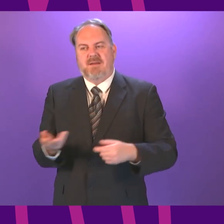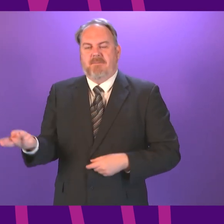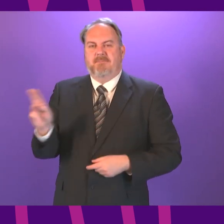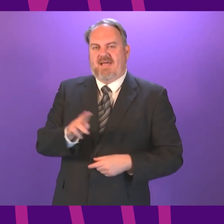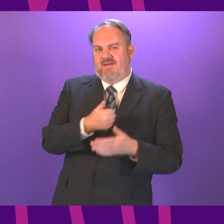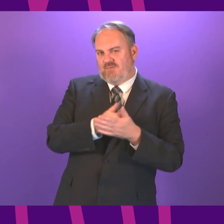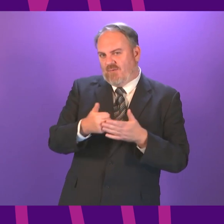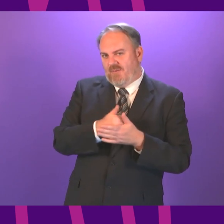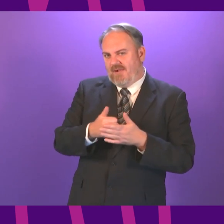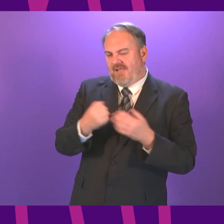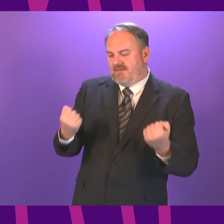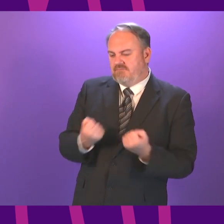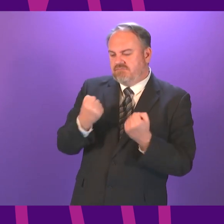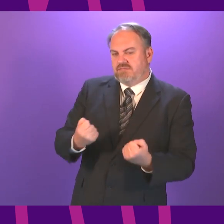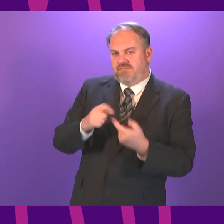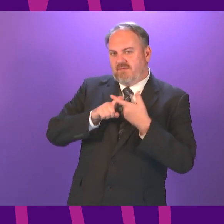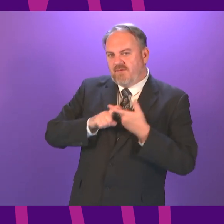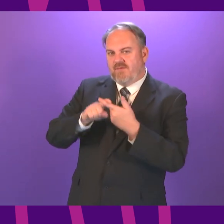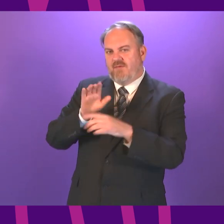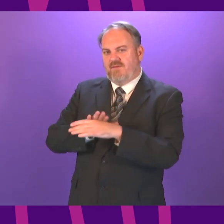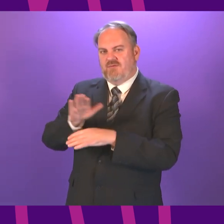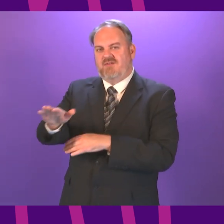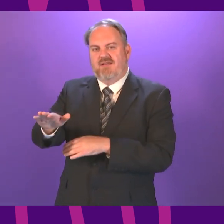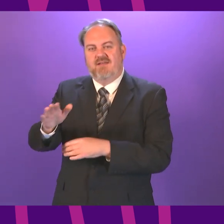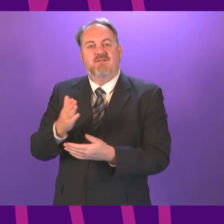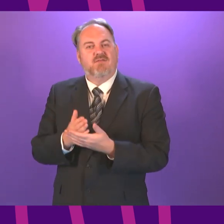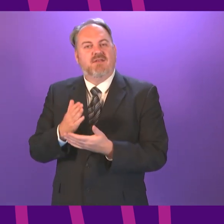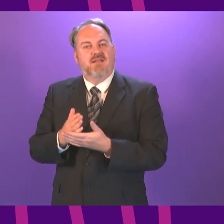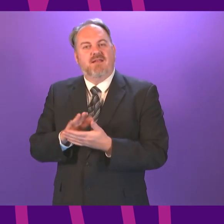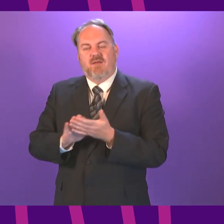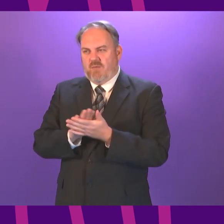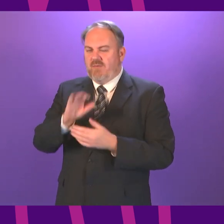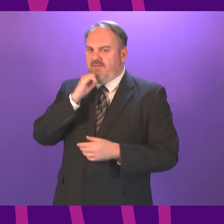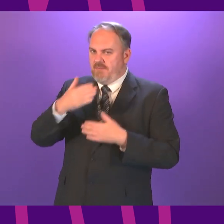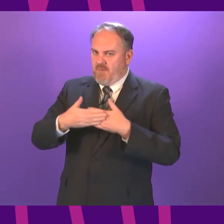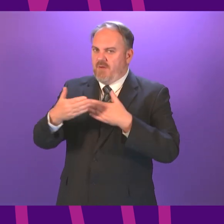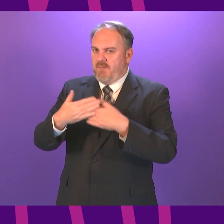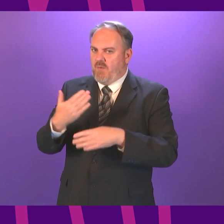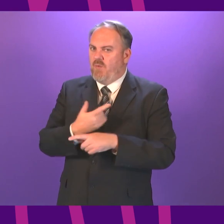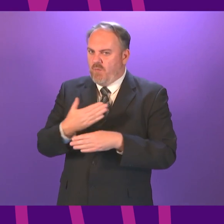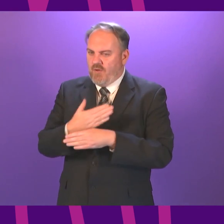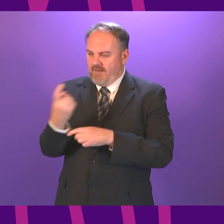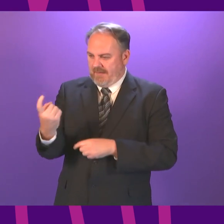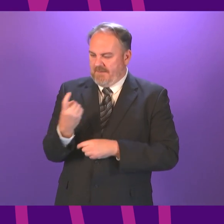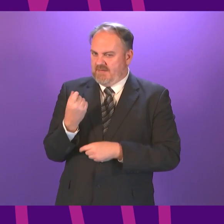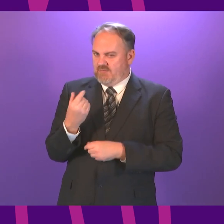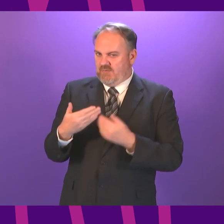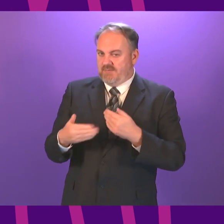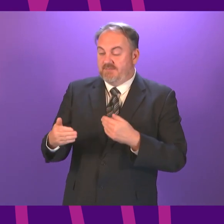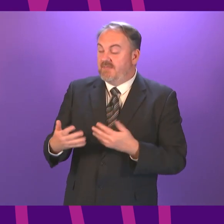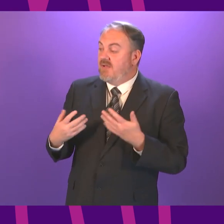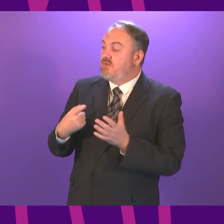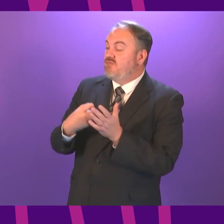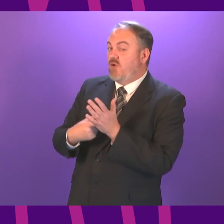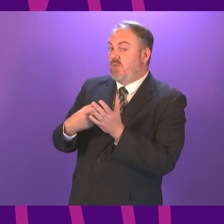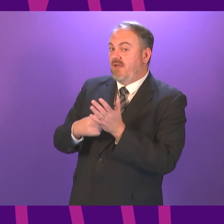onto a sustainable footing and there are a few more important things that we will do over the next weeks and months than this Rona Mackay to be